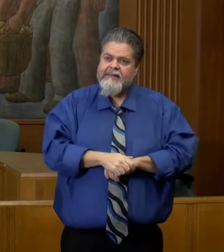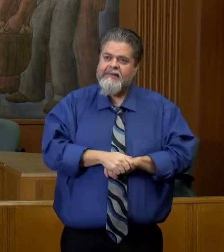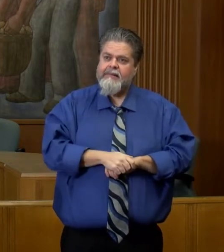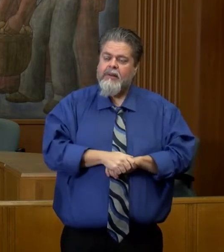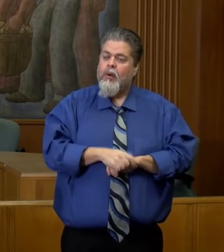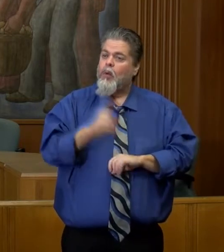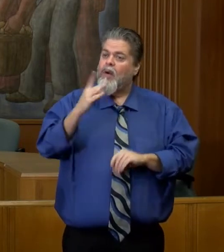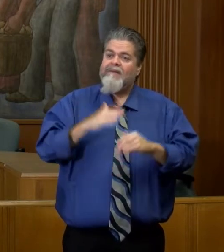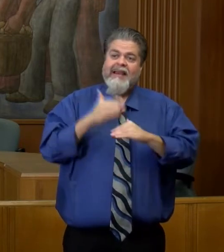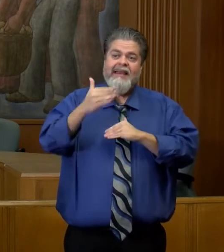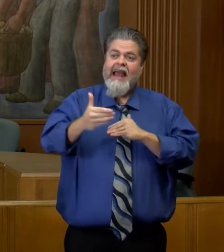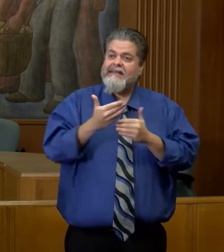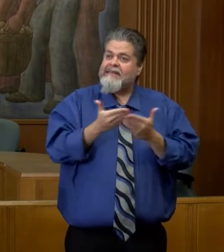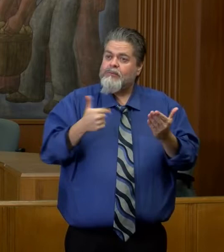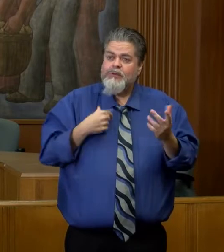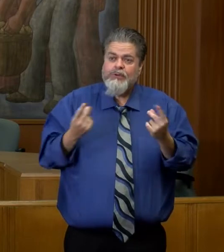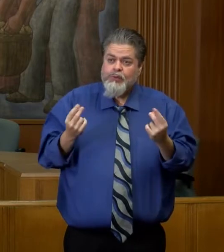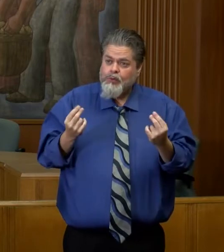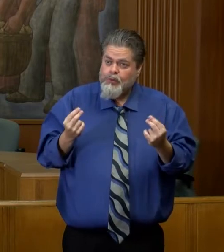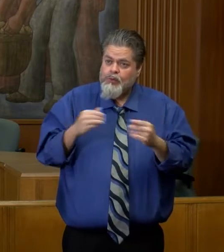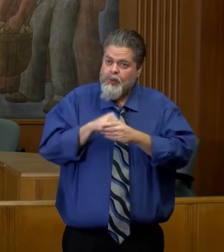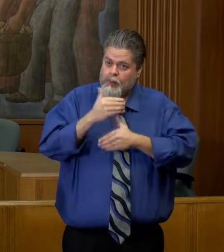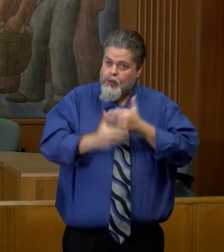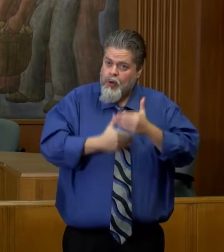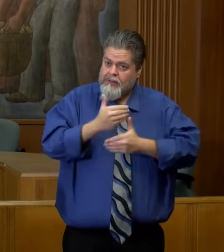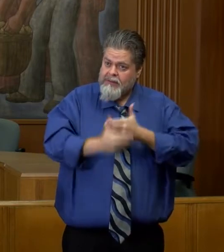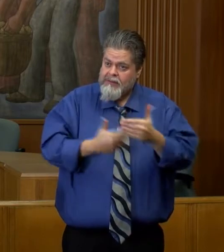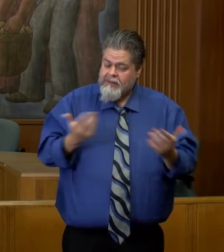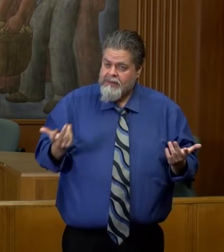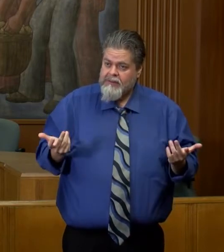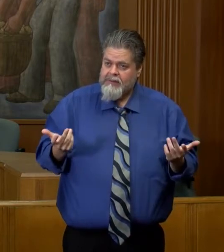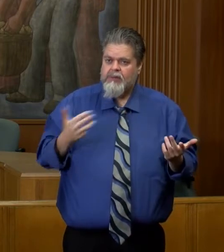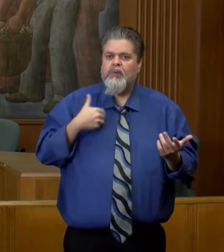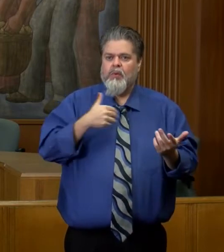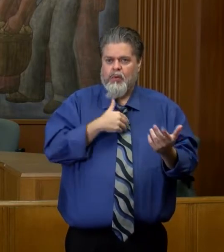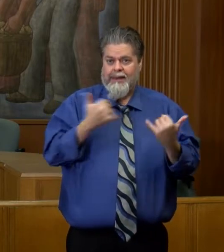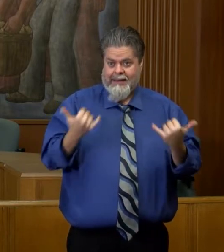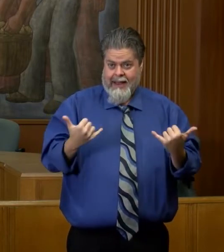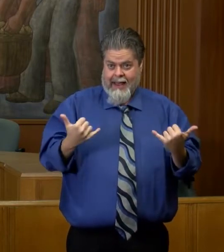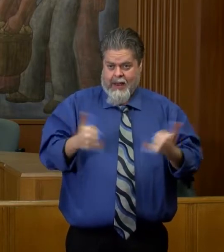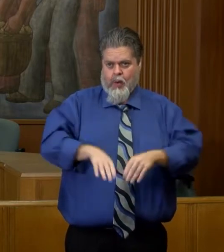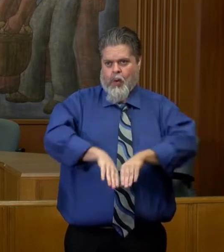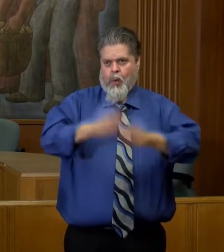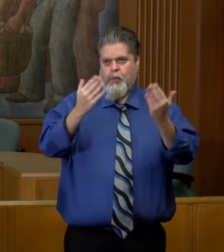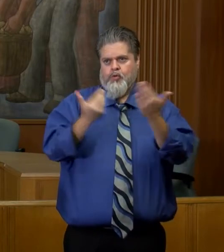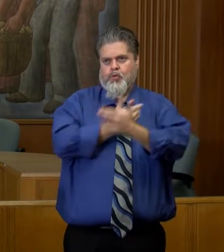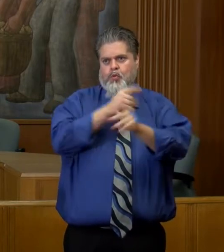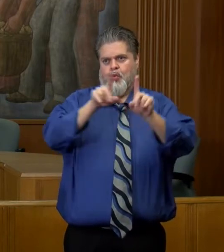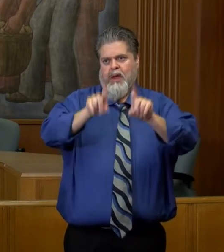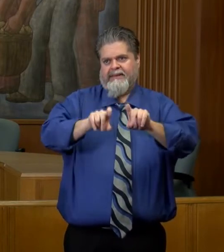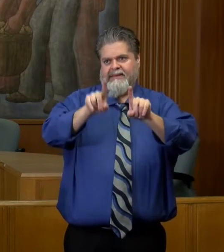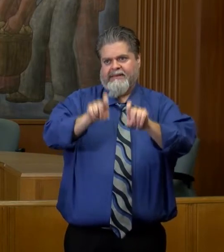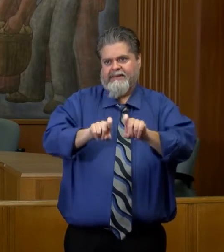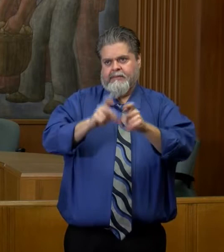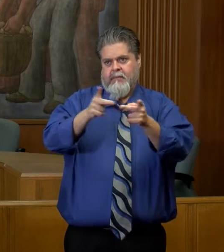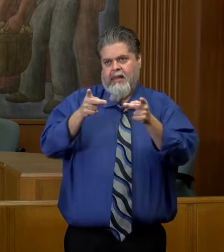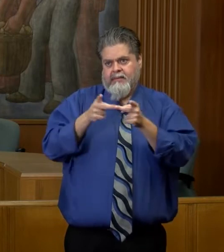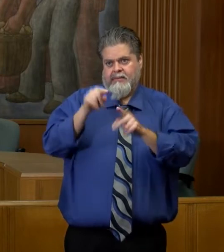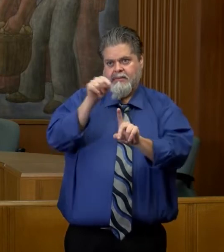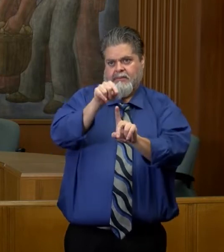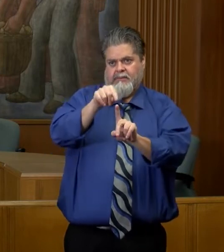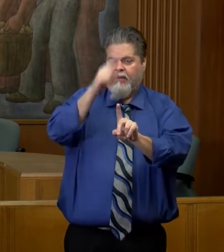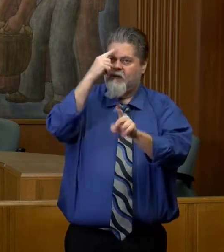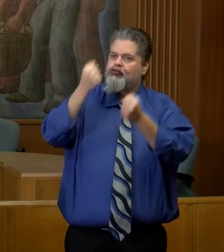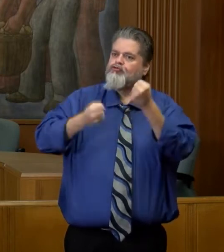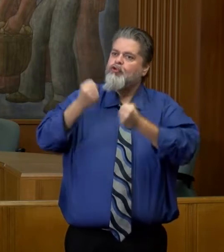One of the next steps that we have in that process is that we are this week opening up a new testing location for